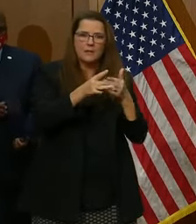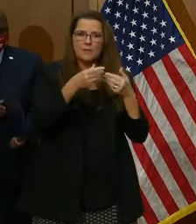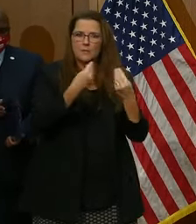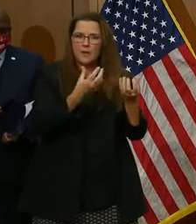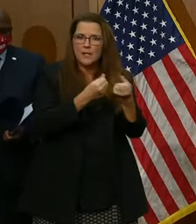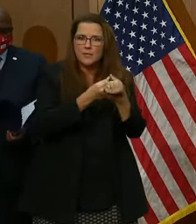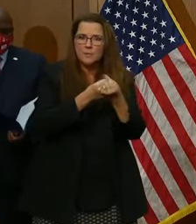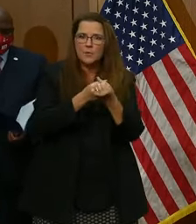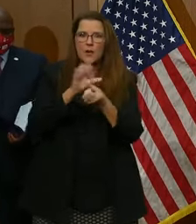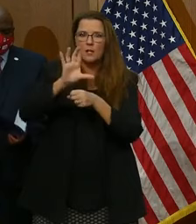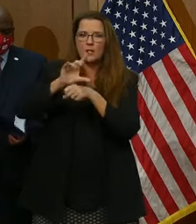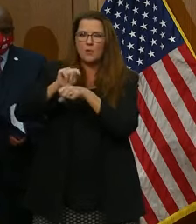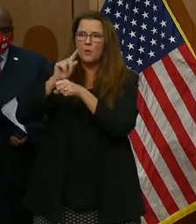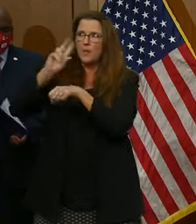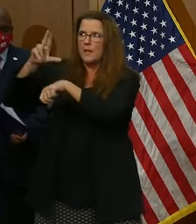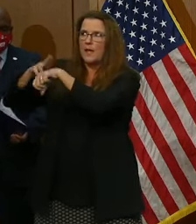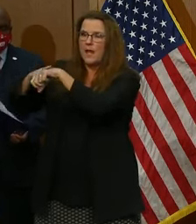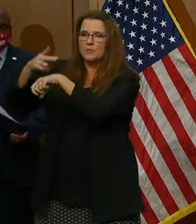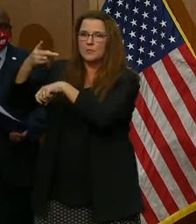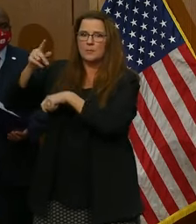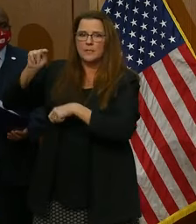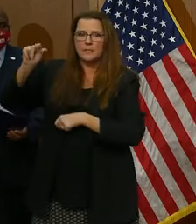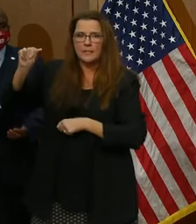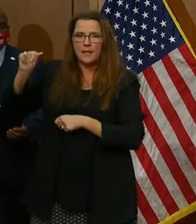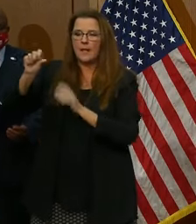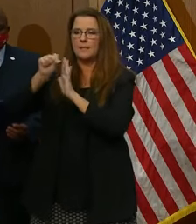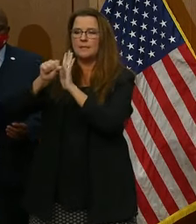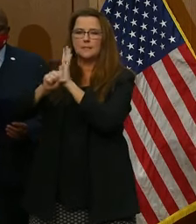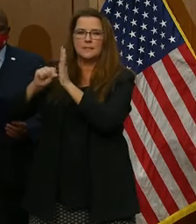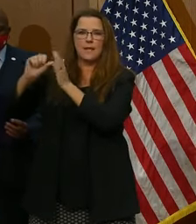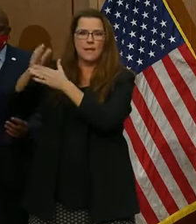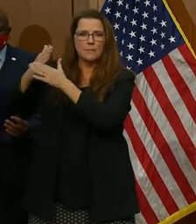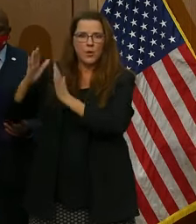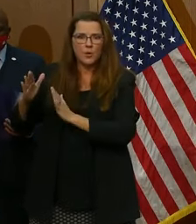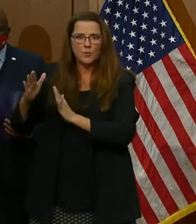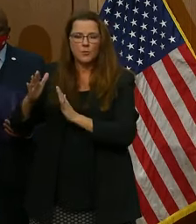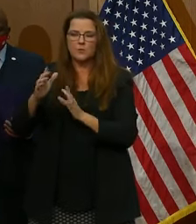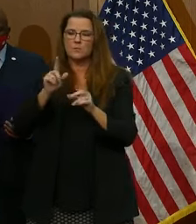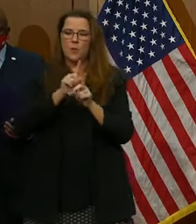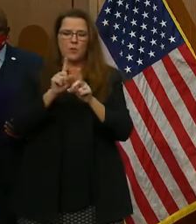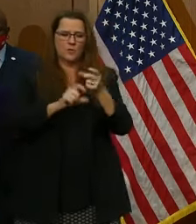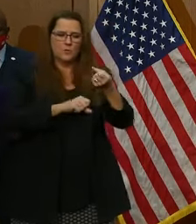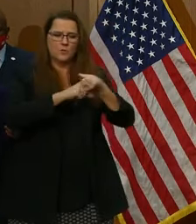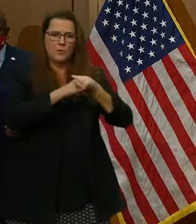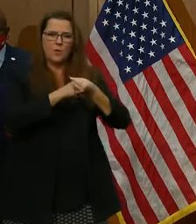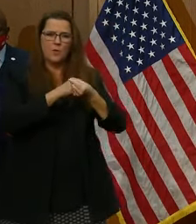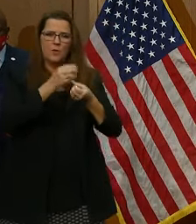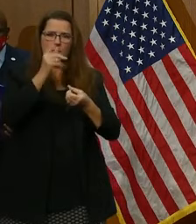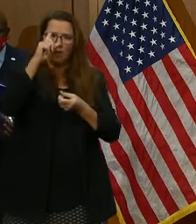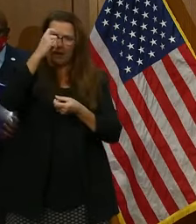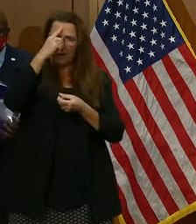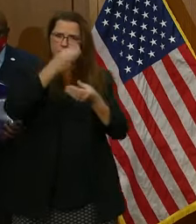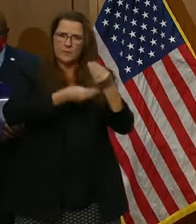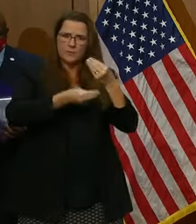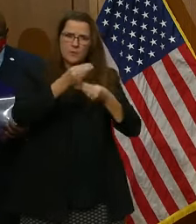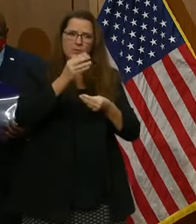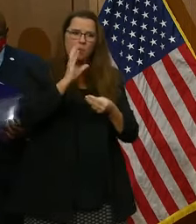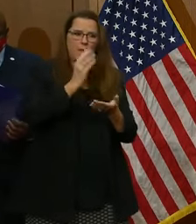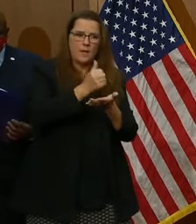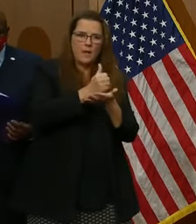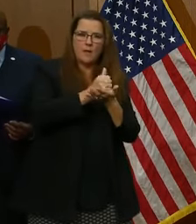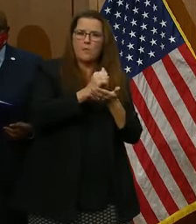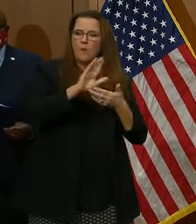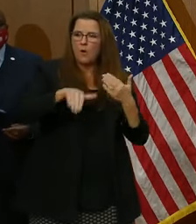and state partners, and that also includes supporting the Governor's budget that we know will help all of our children, beginning with our youngest,